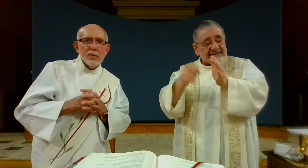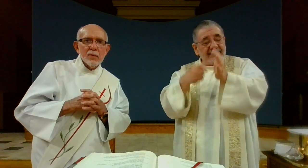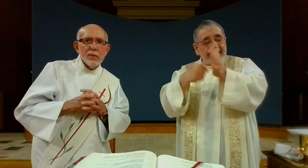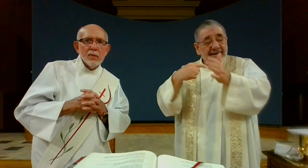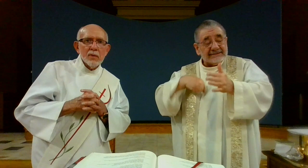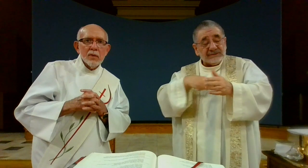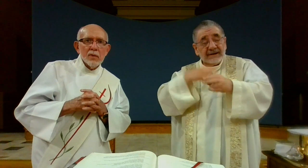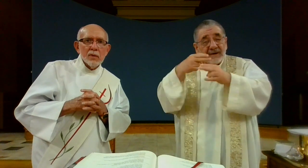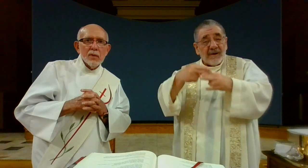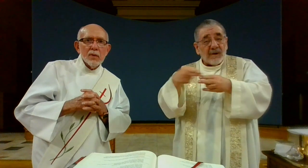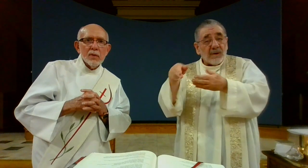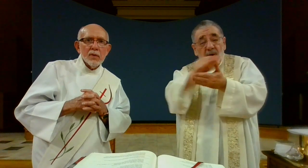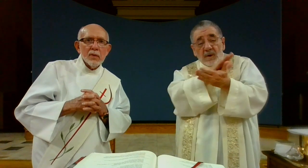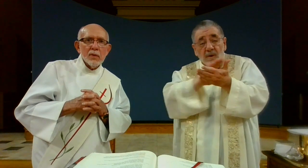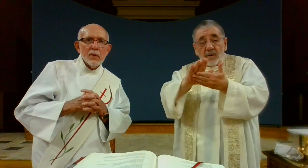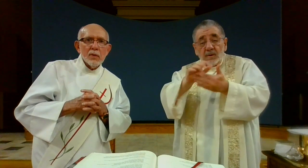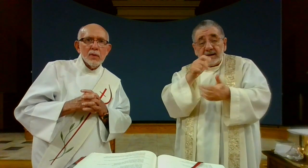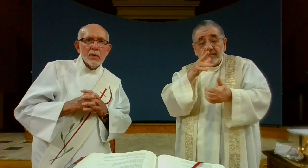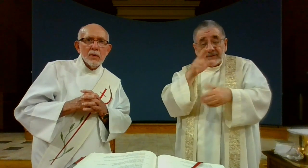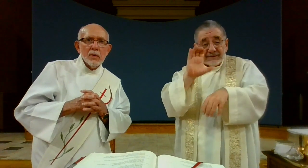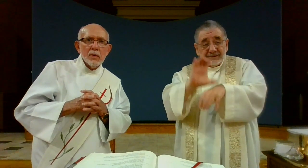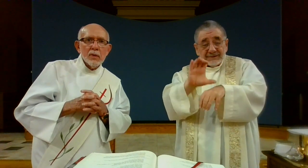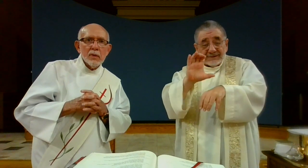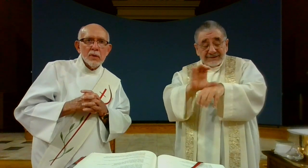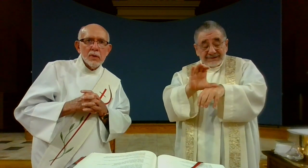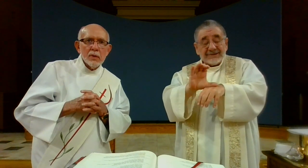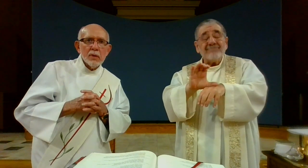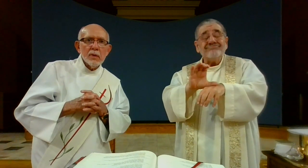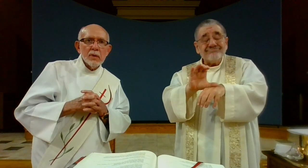We sometimes call the church the Holy Mother's Church.